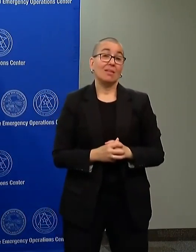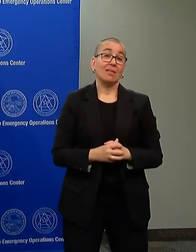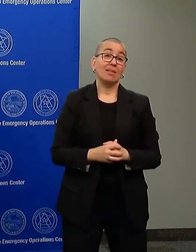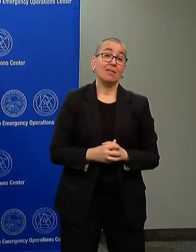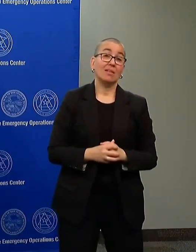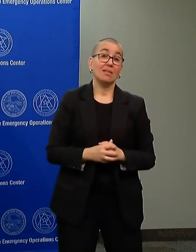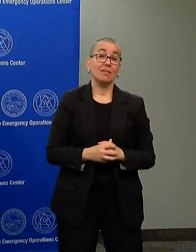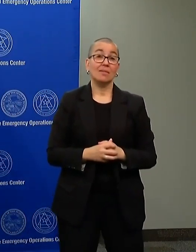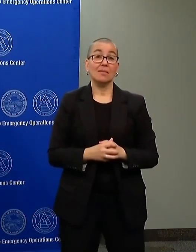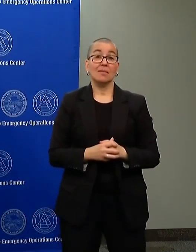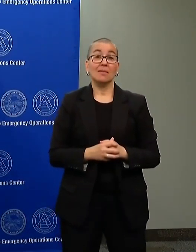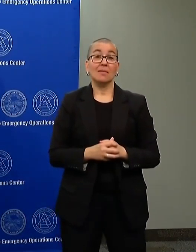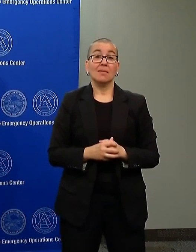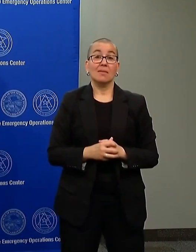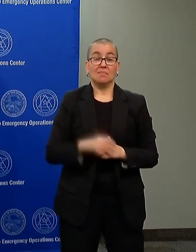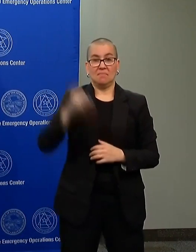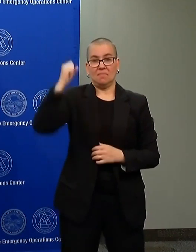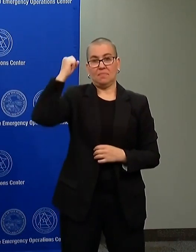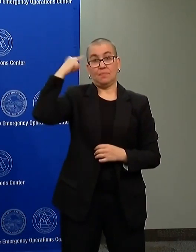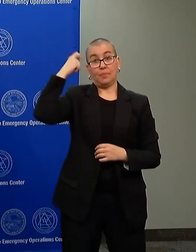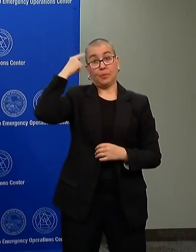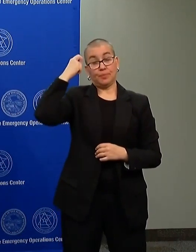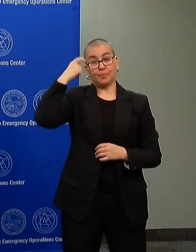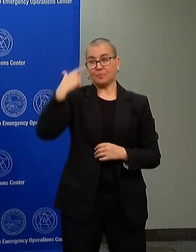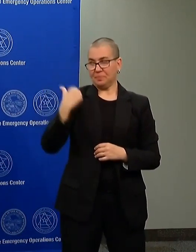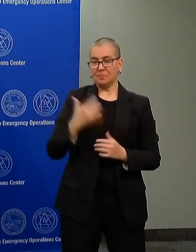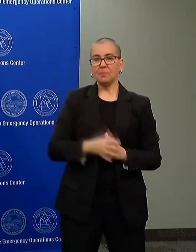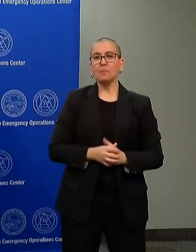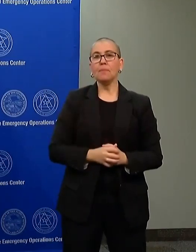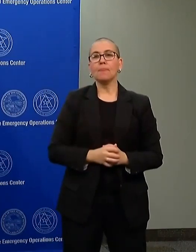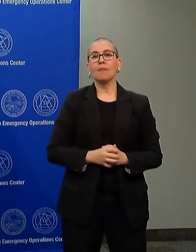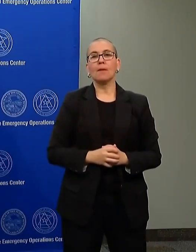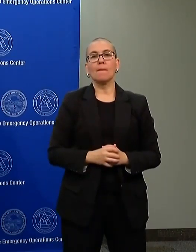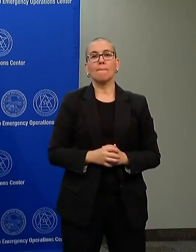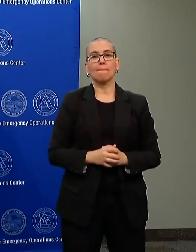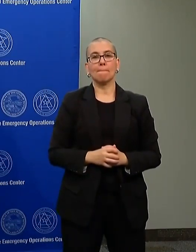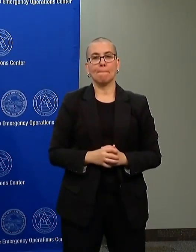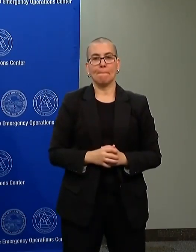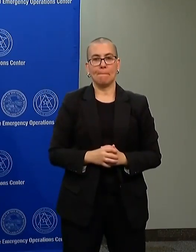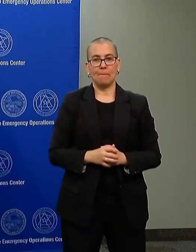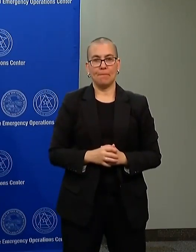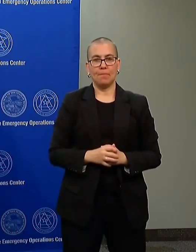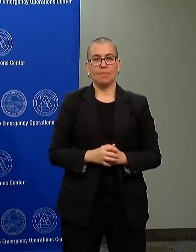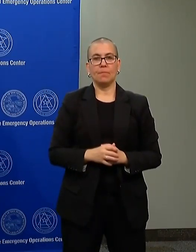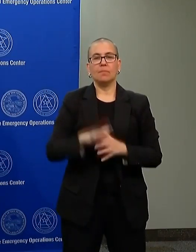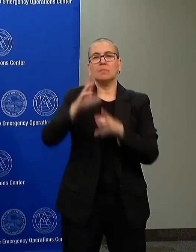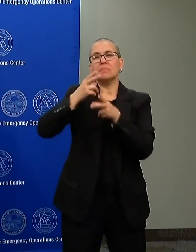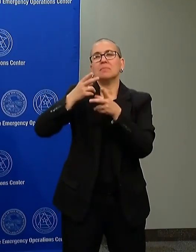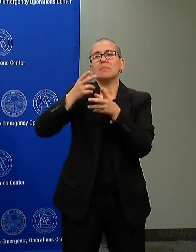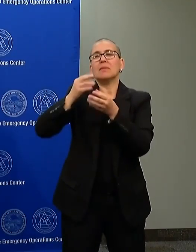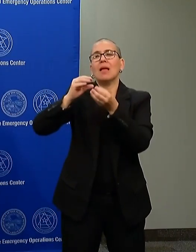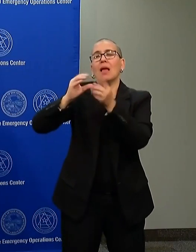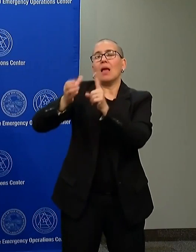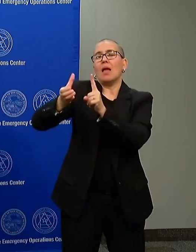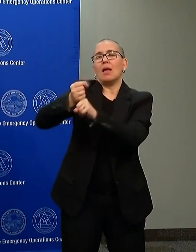On the St. Paul side, as best, and these are all preliminary numbers, we had around 20 arrests made on the St. Paul side.